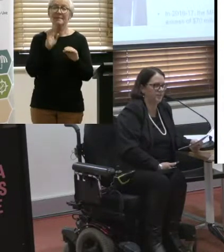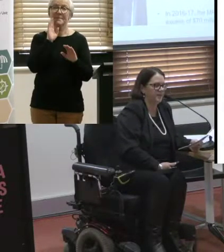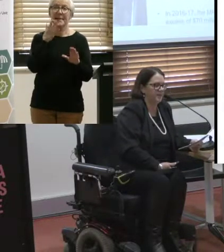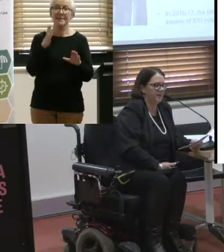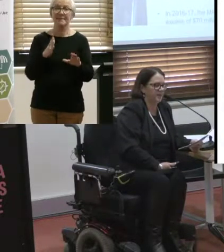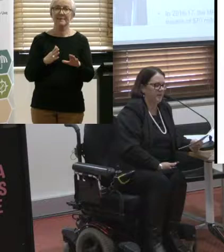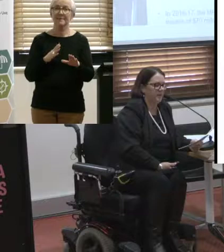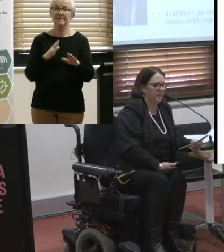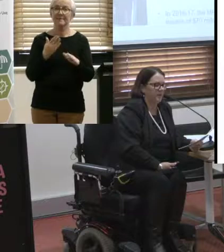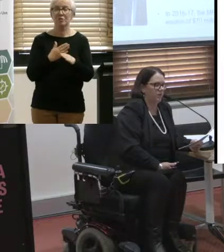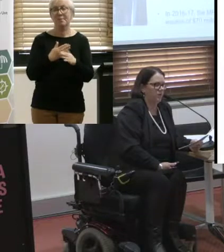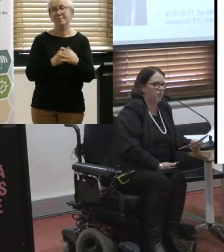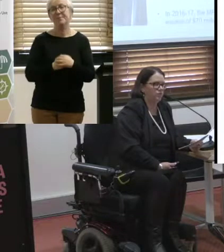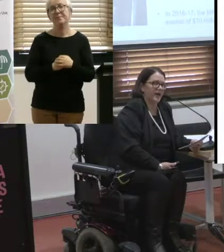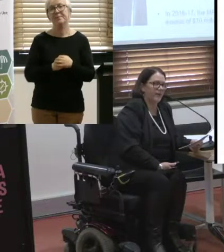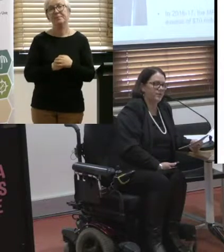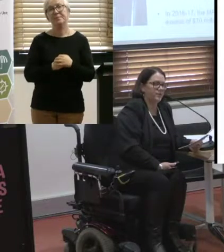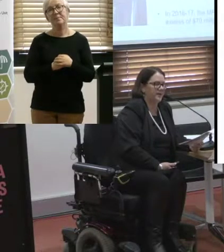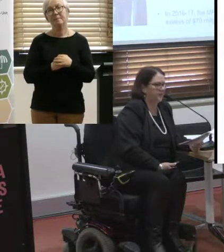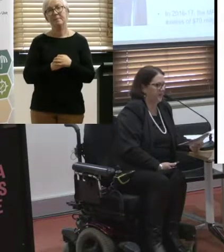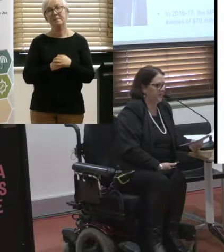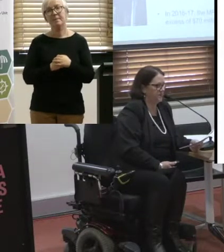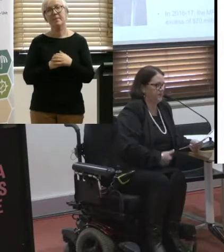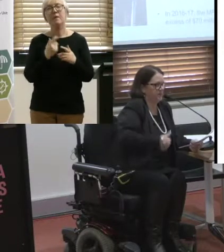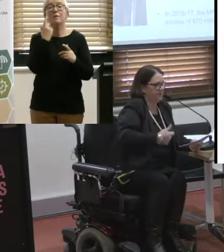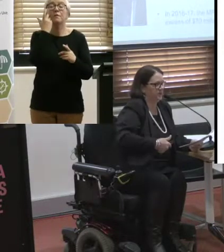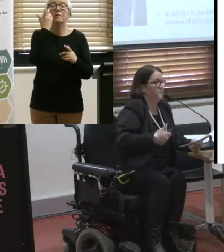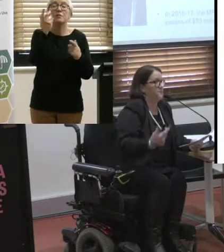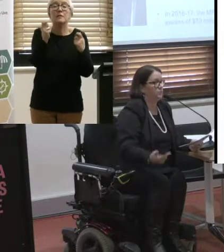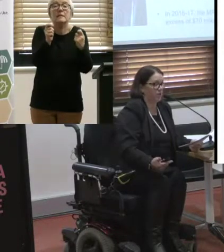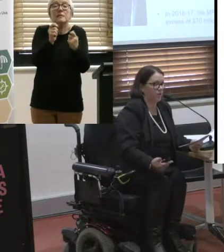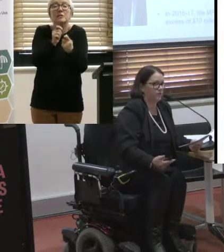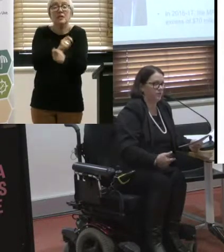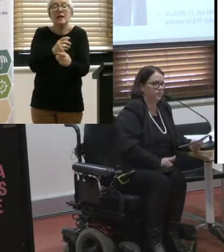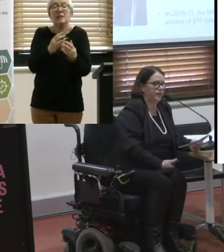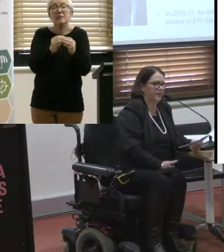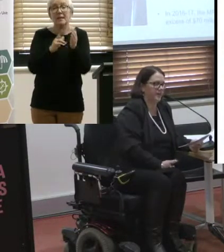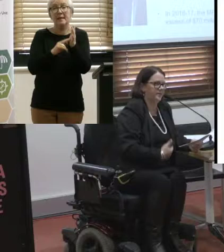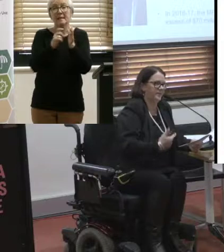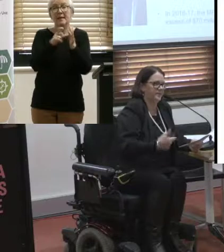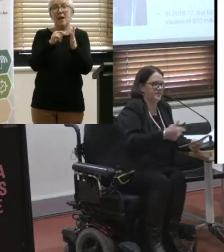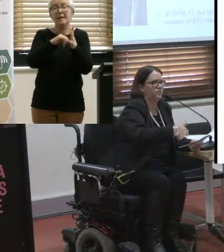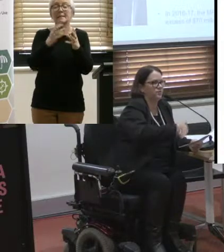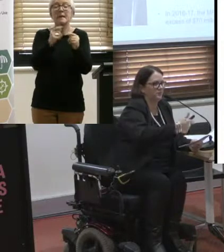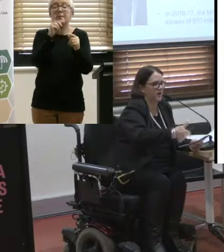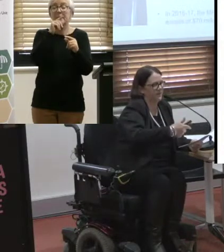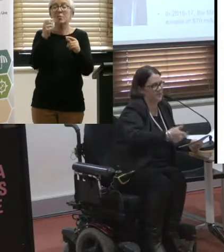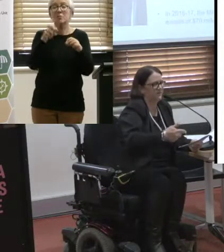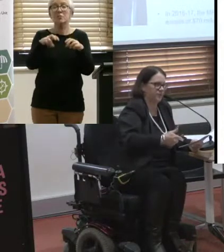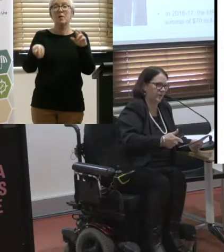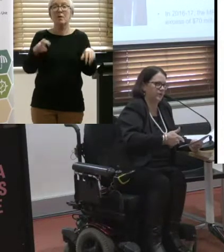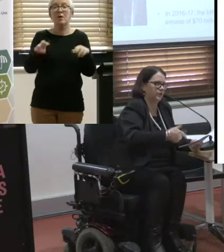job. What will change with the NDIS when some of those people drop off? Will it be that it's 105